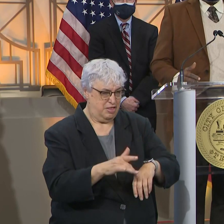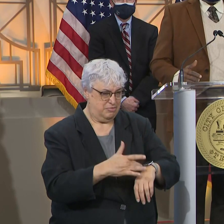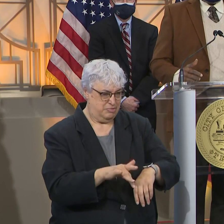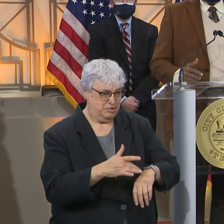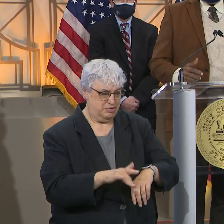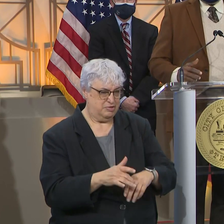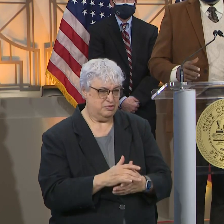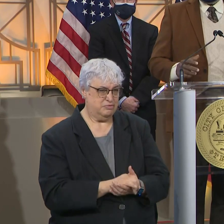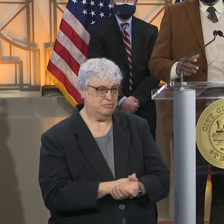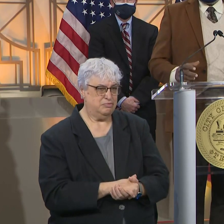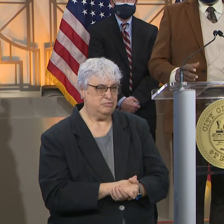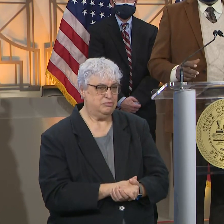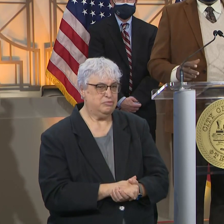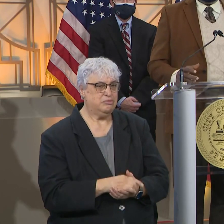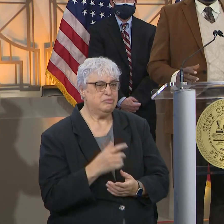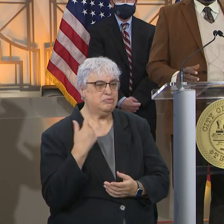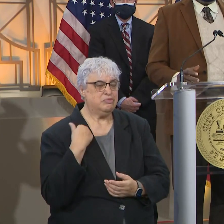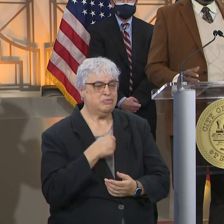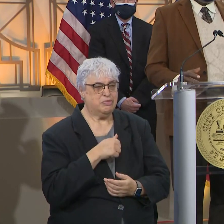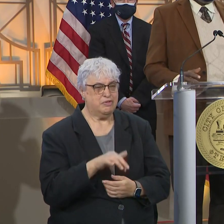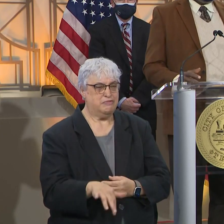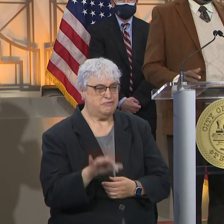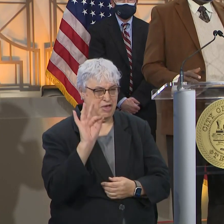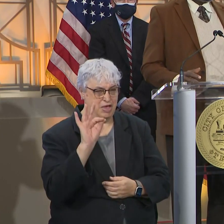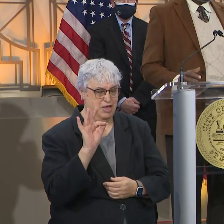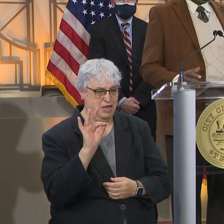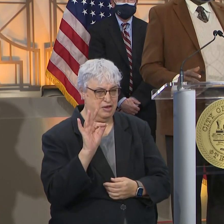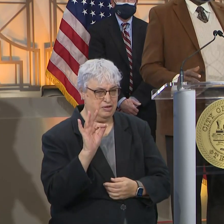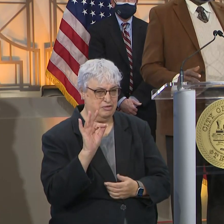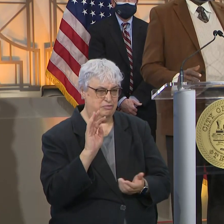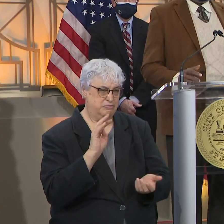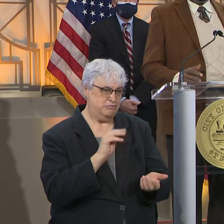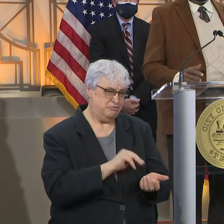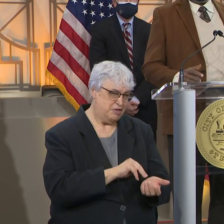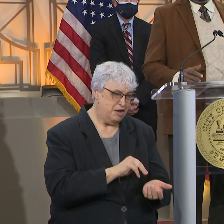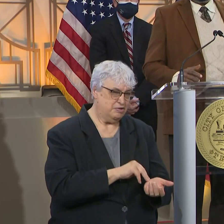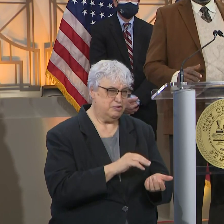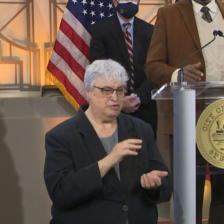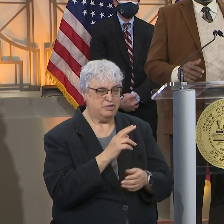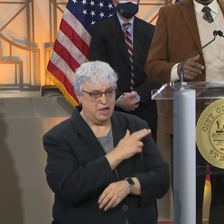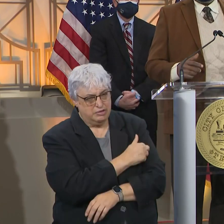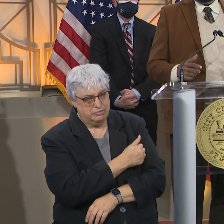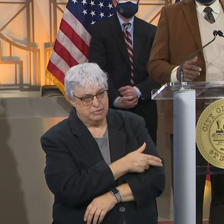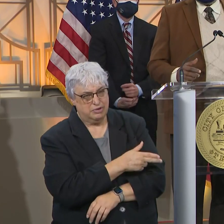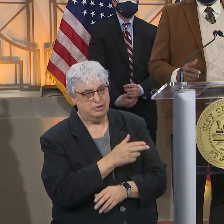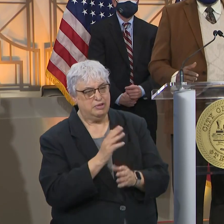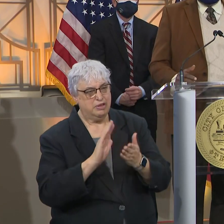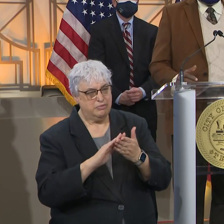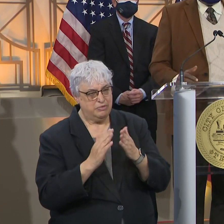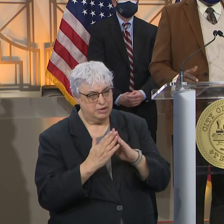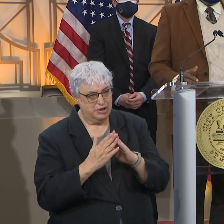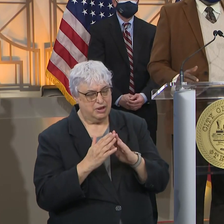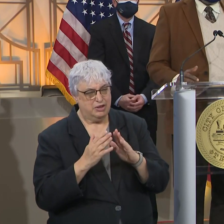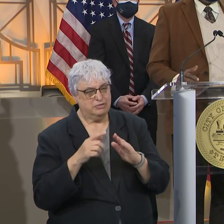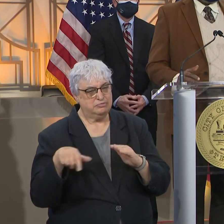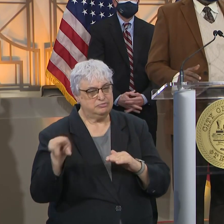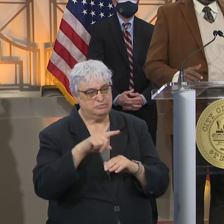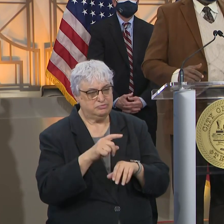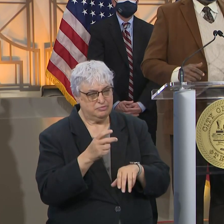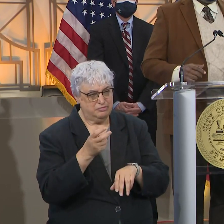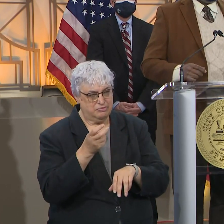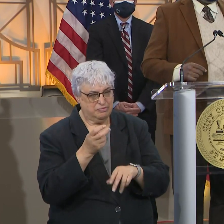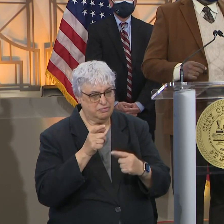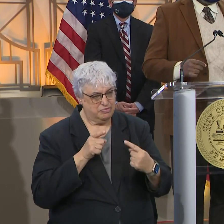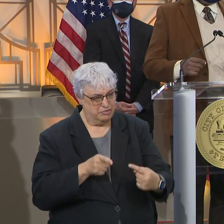that we locate providers that and communities that are social economically challenged and